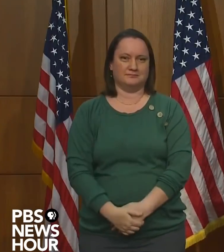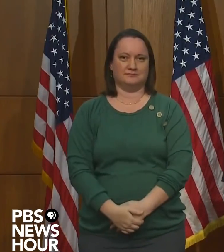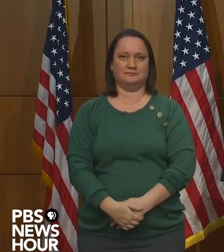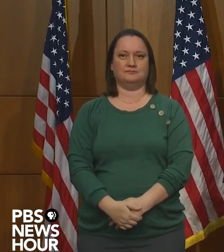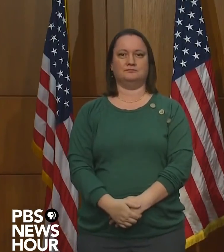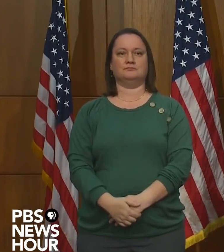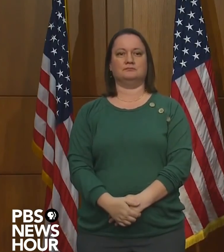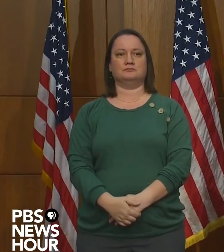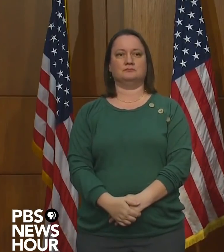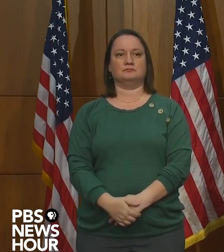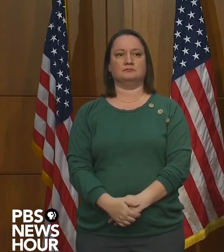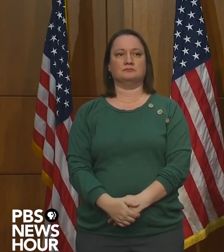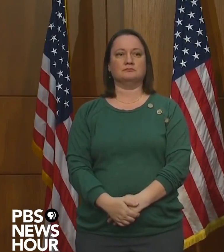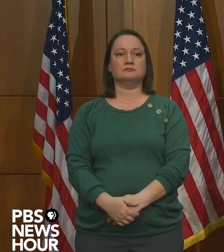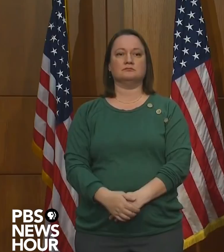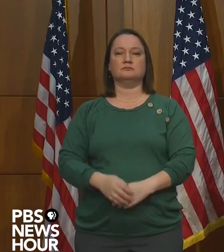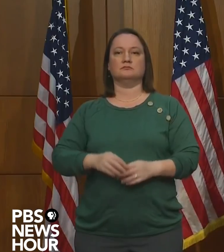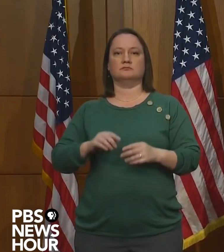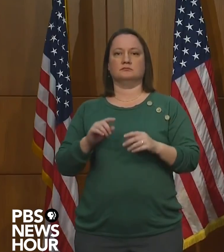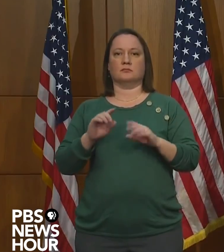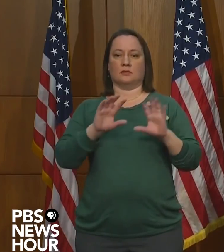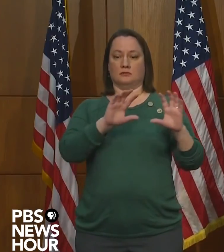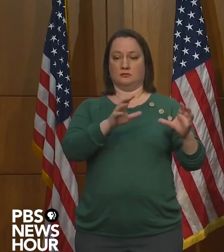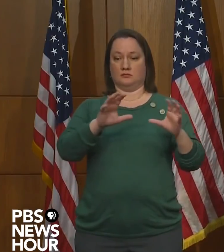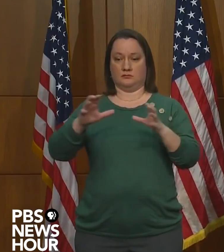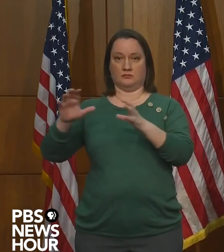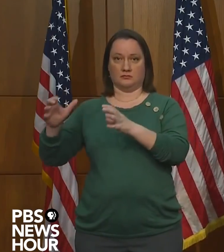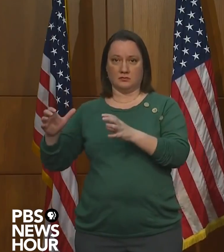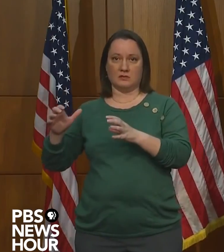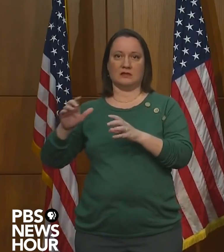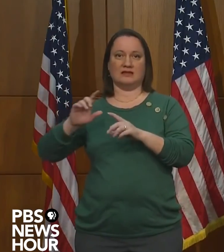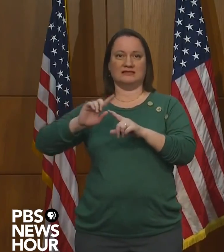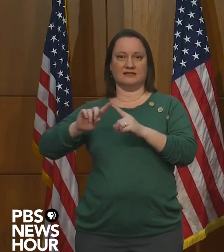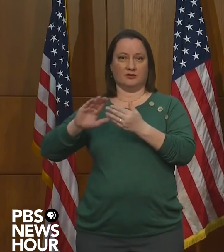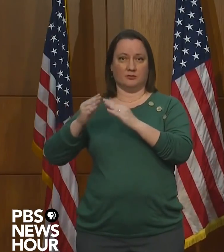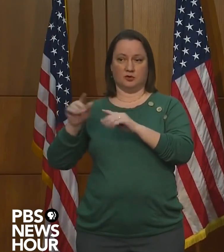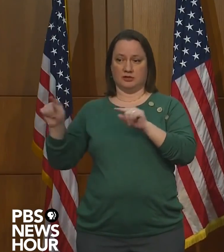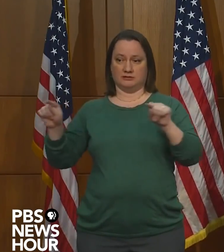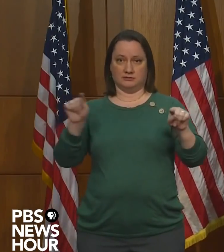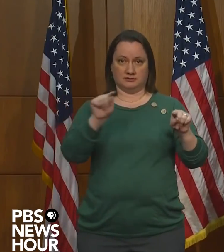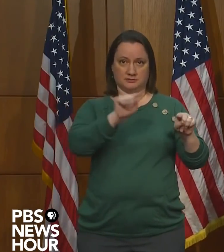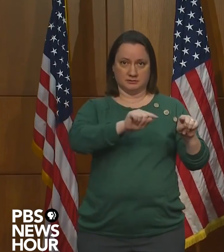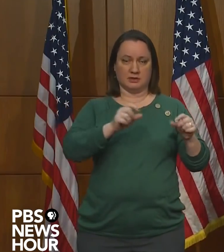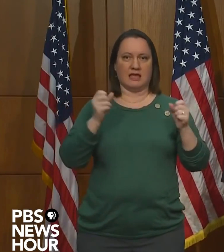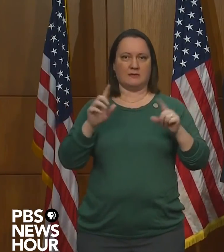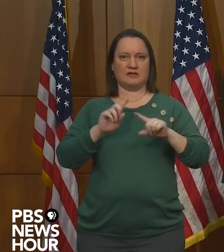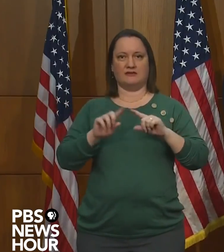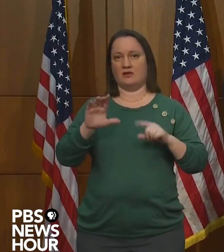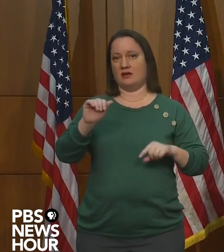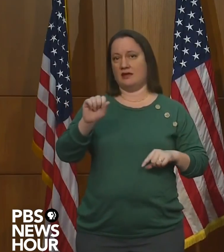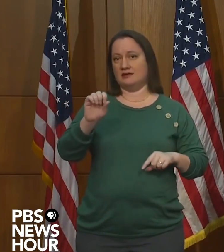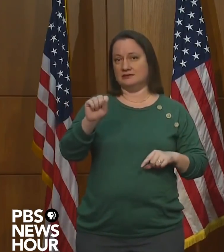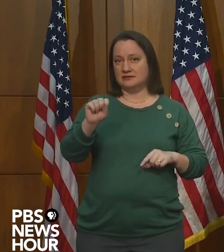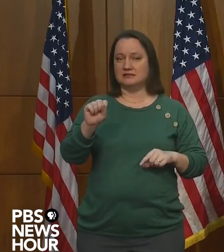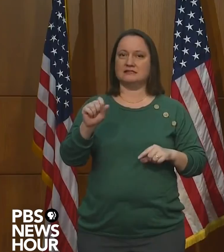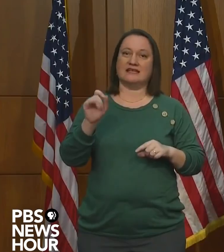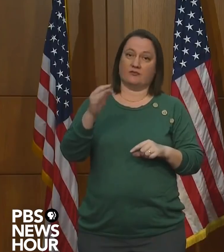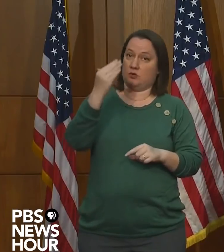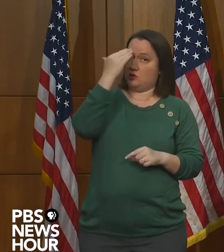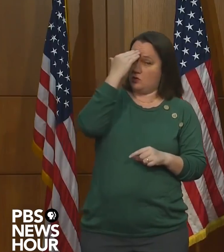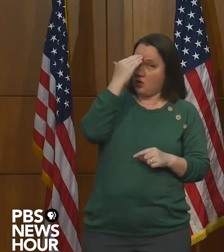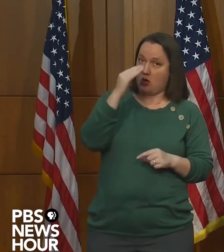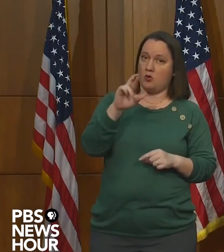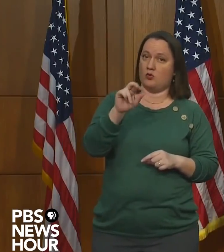On the demographic breakdown, of the number of cases for which we have race and ethnicity